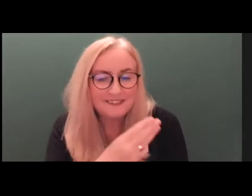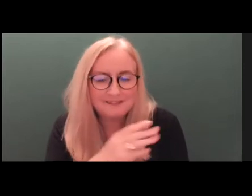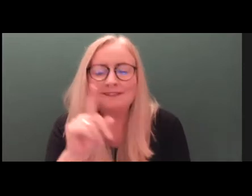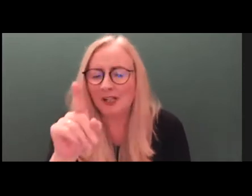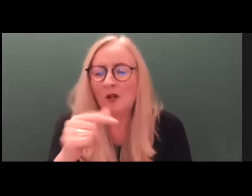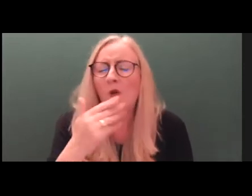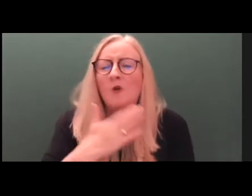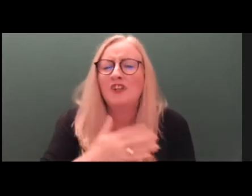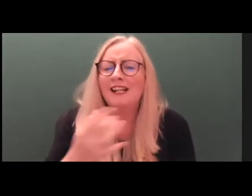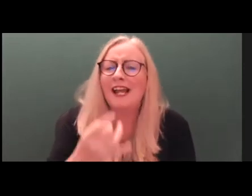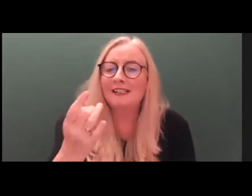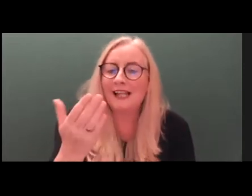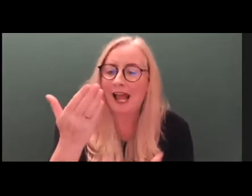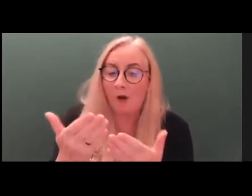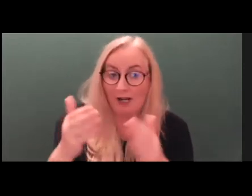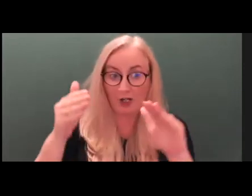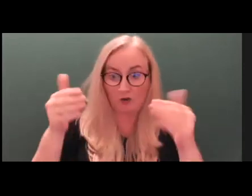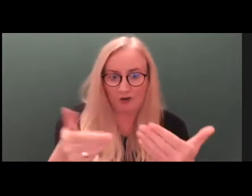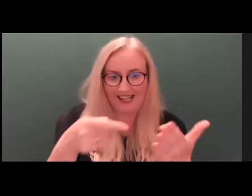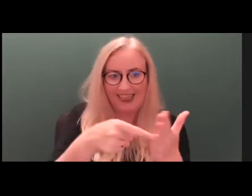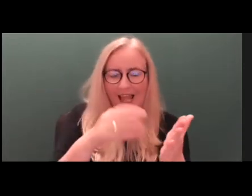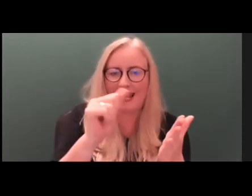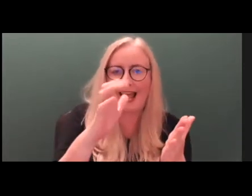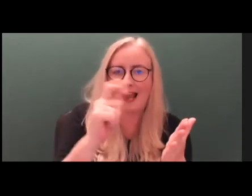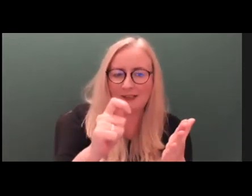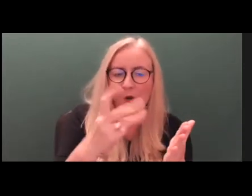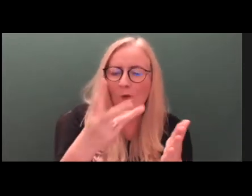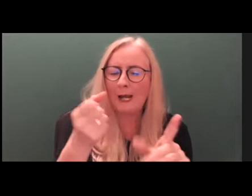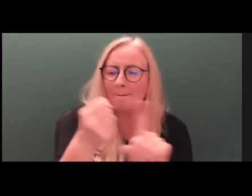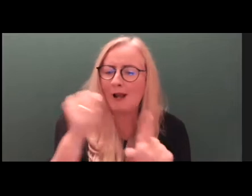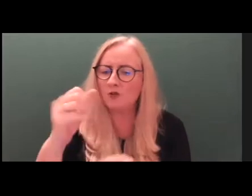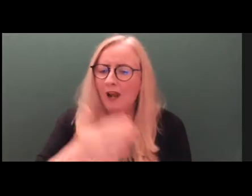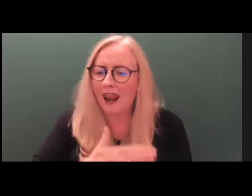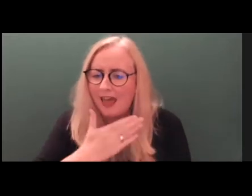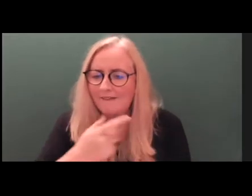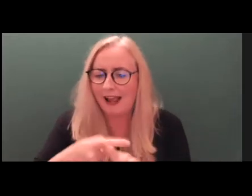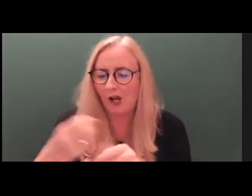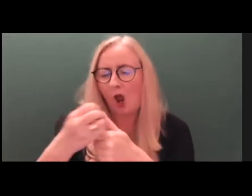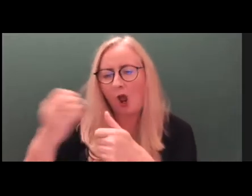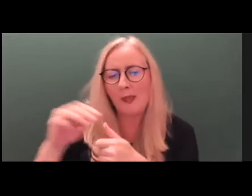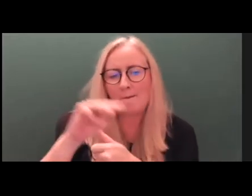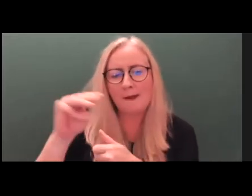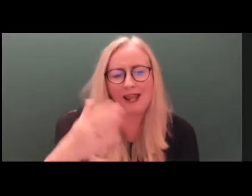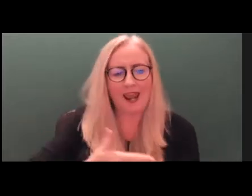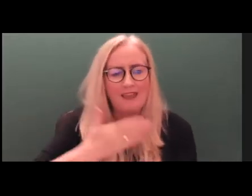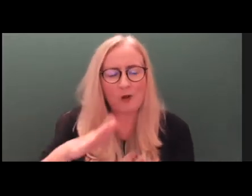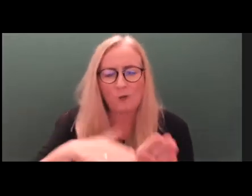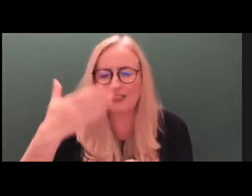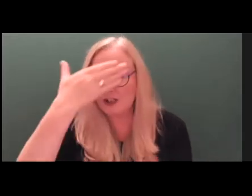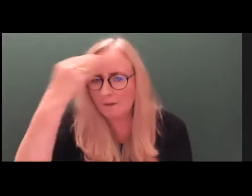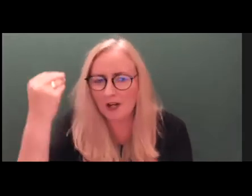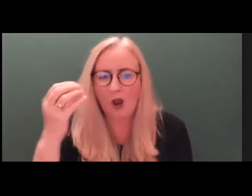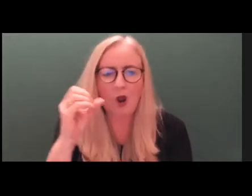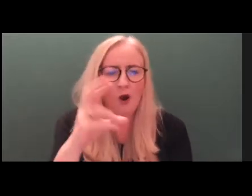just asking, how will the introduction of the Act impact on your life and the life of other people living with dementia or other age-related